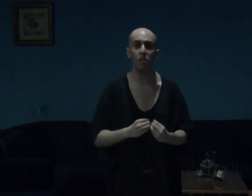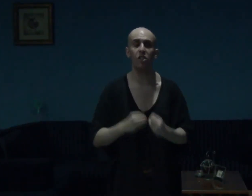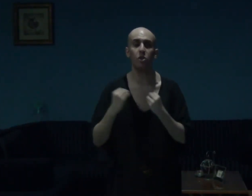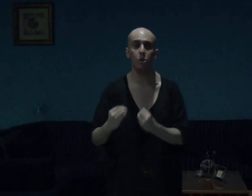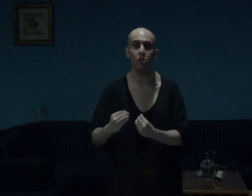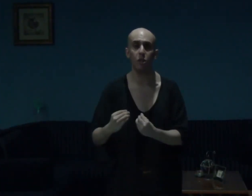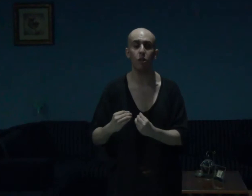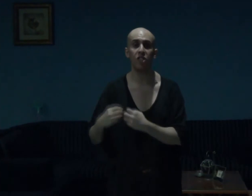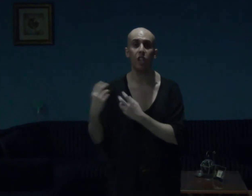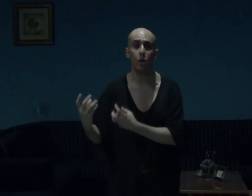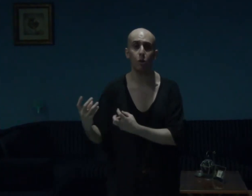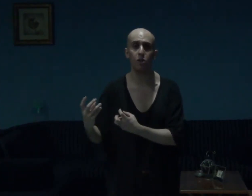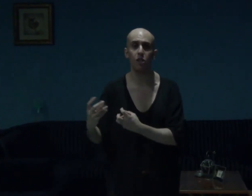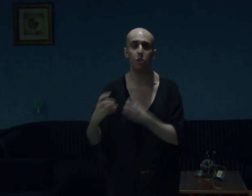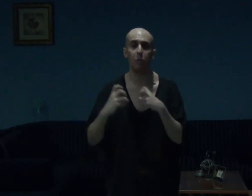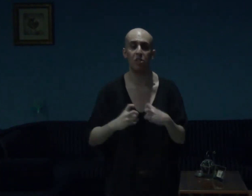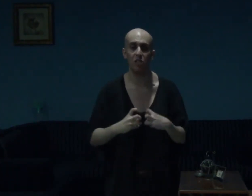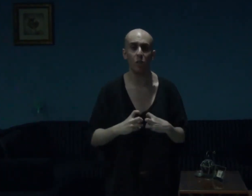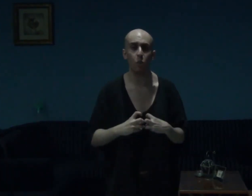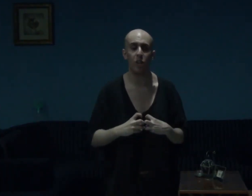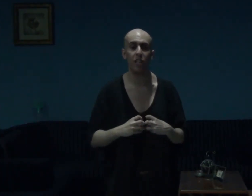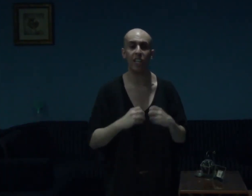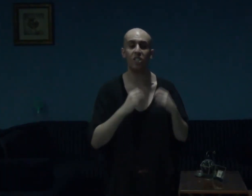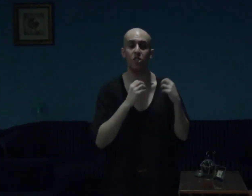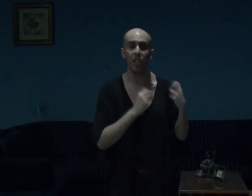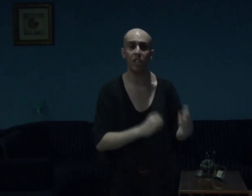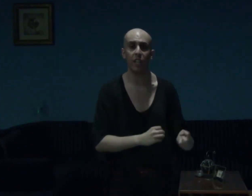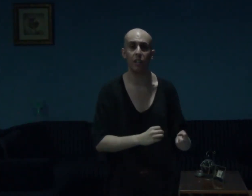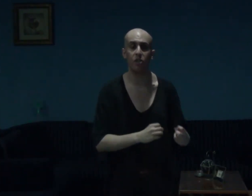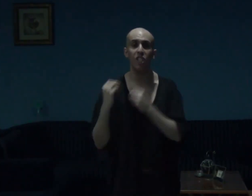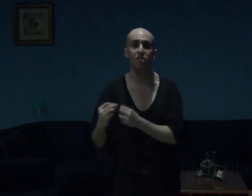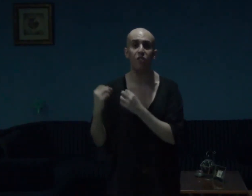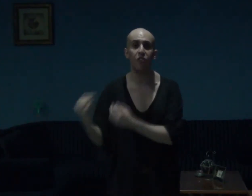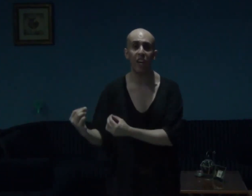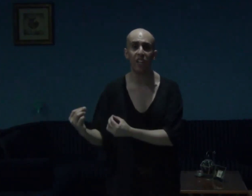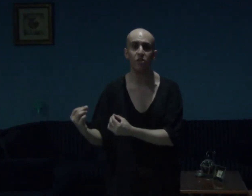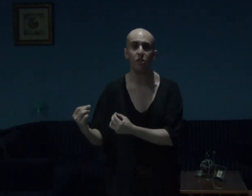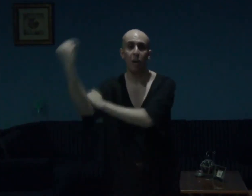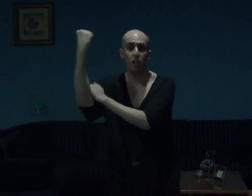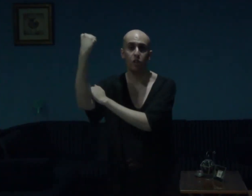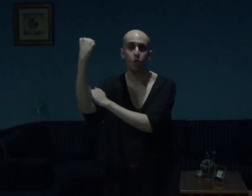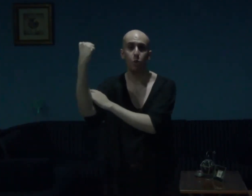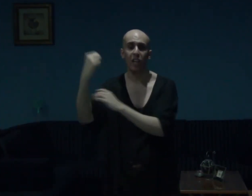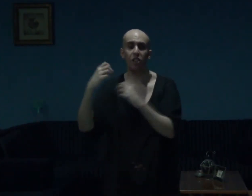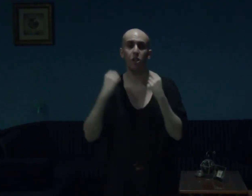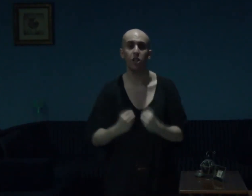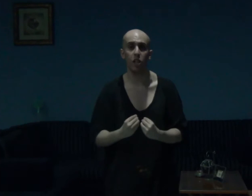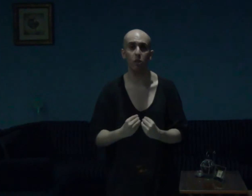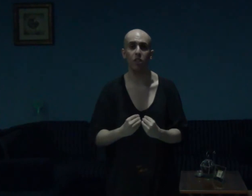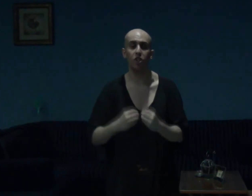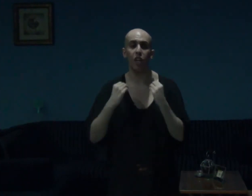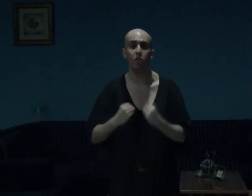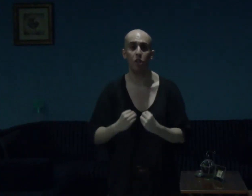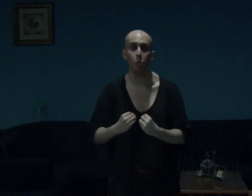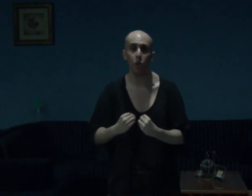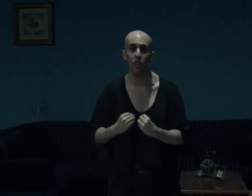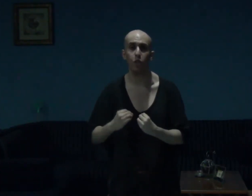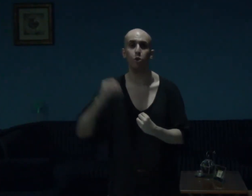disorder, psychosis, but Senwa, guys and gals, is defined, by her strength, her courage, and her will, to